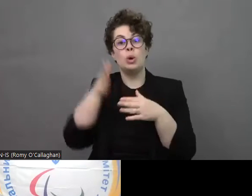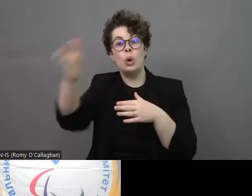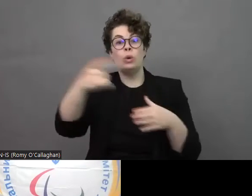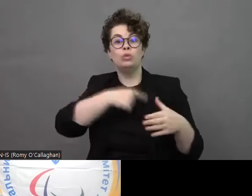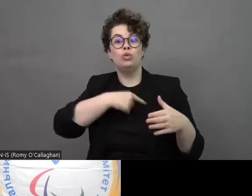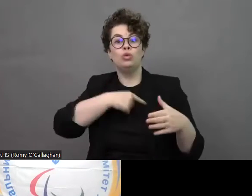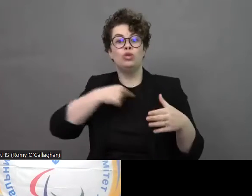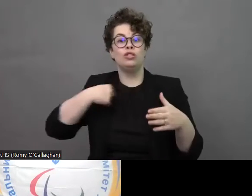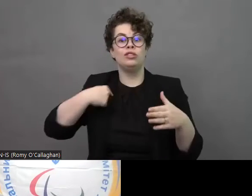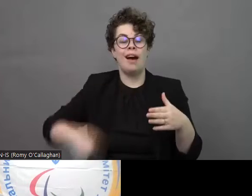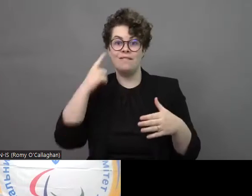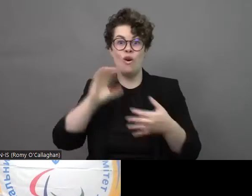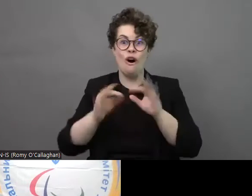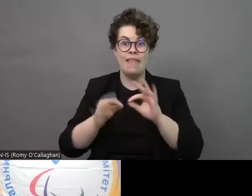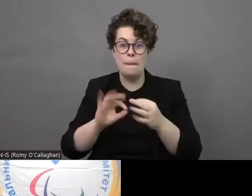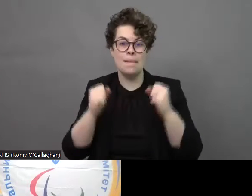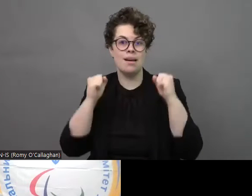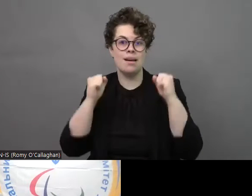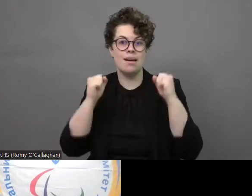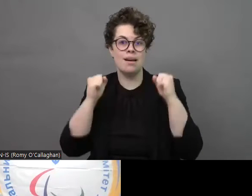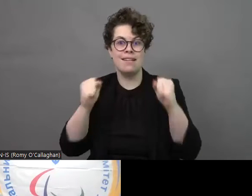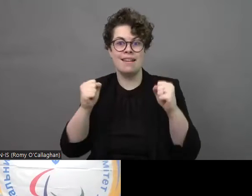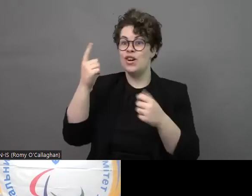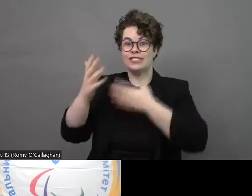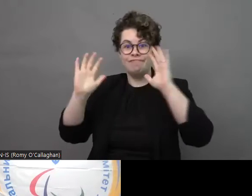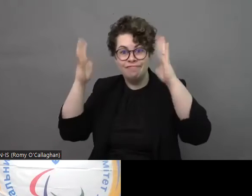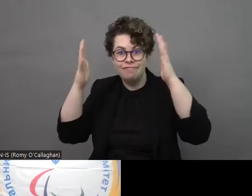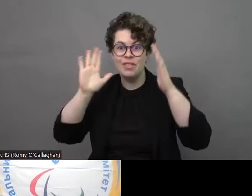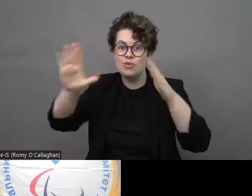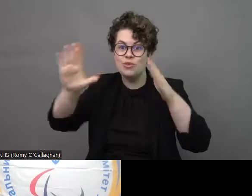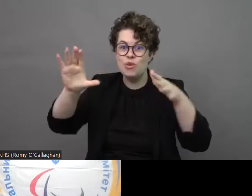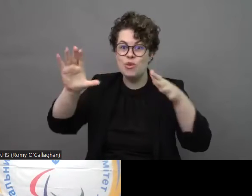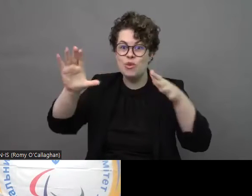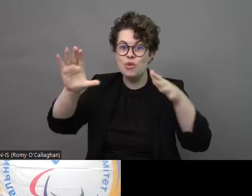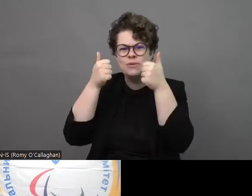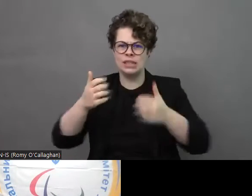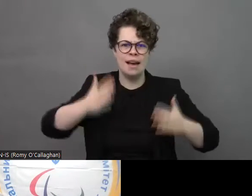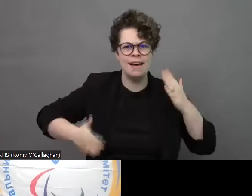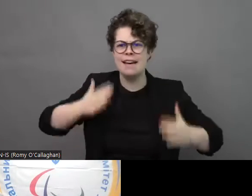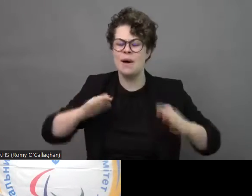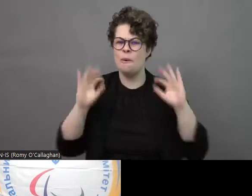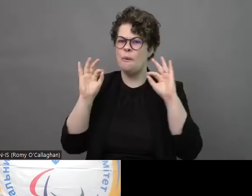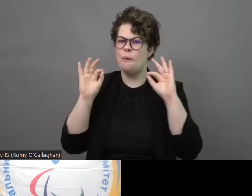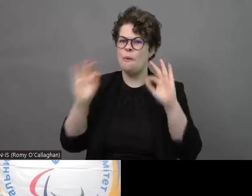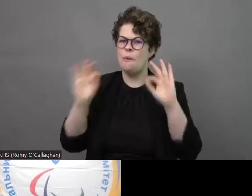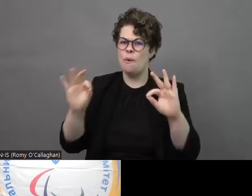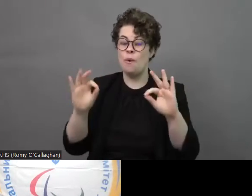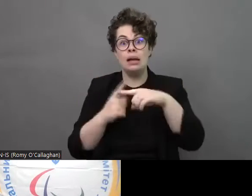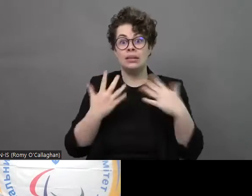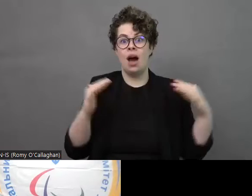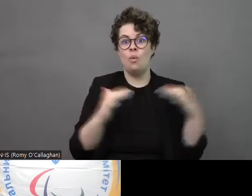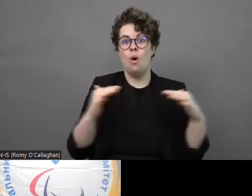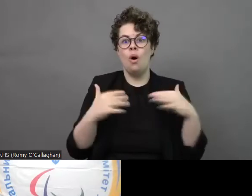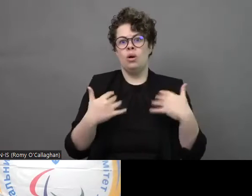to compete. I'd first like to say congratulations to the team for their amazing performance so far, especially in the current circumstances.